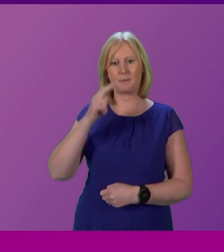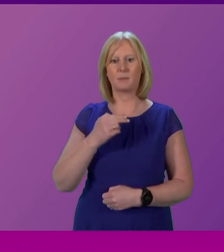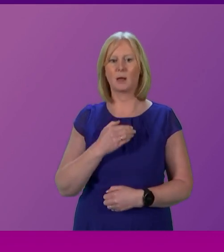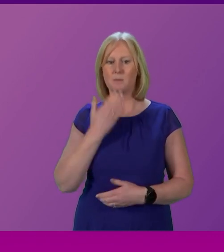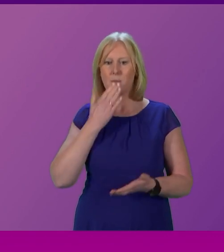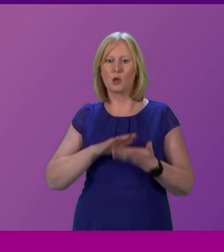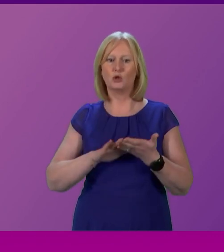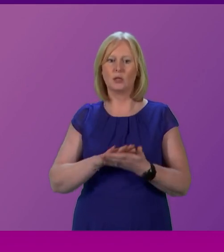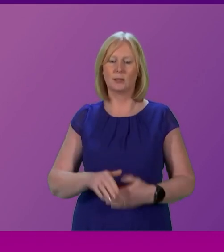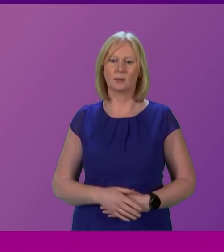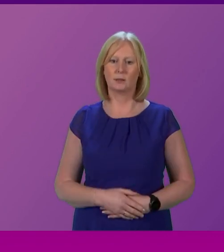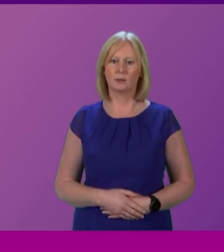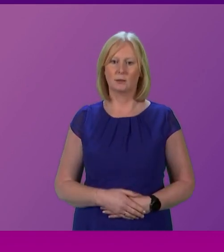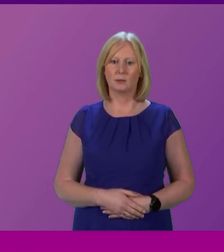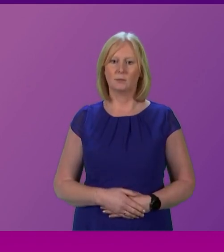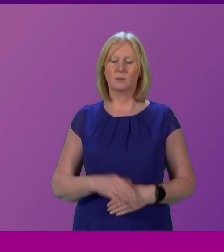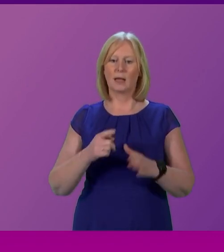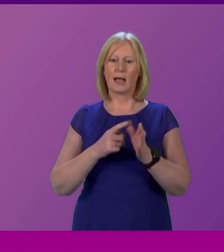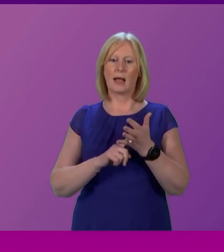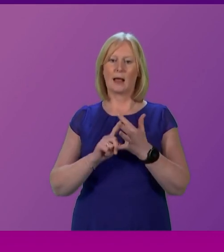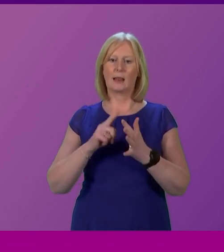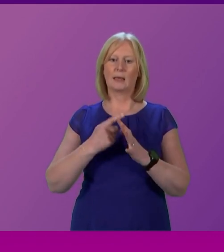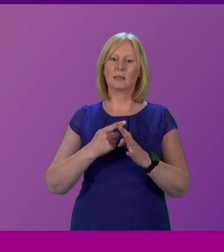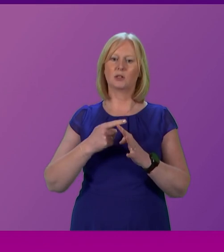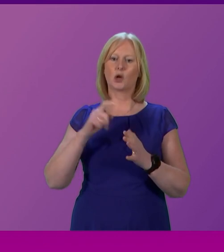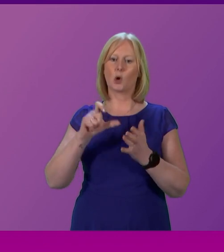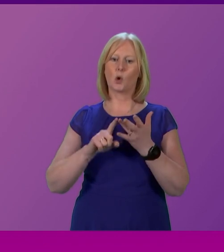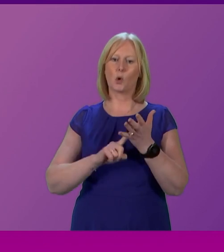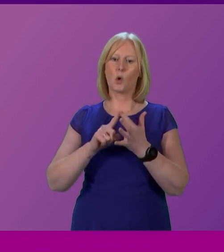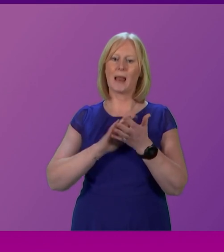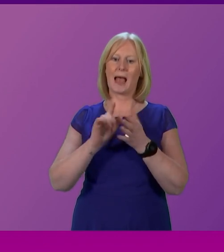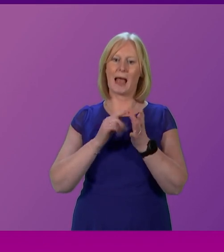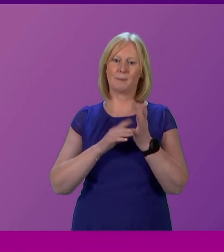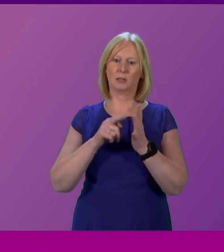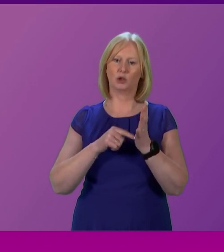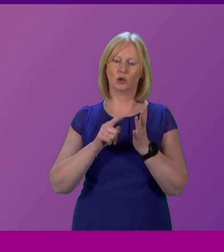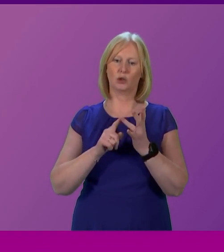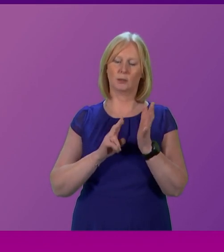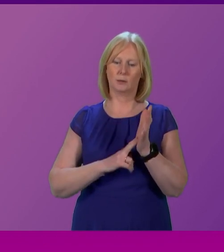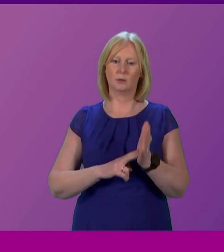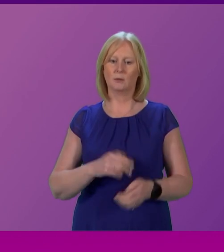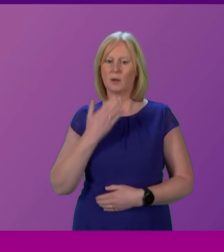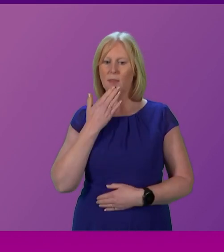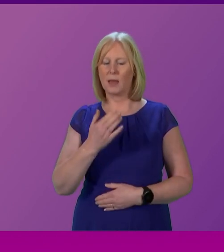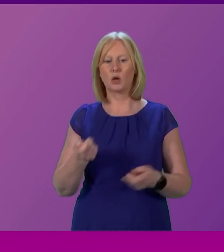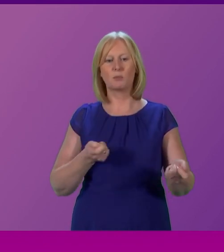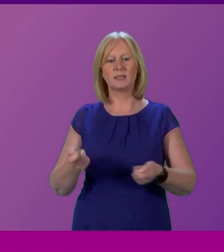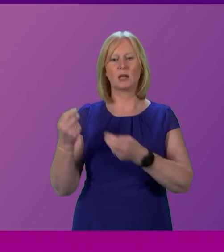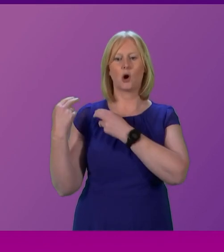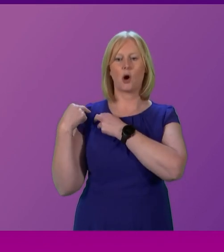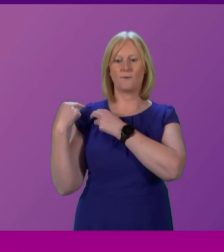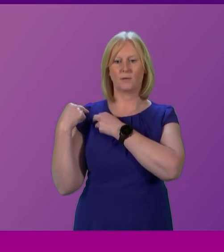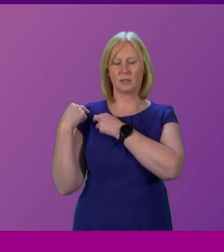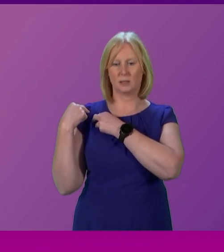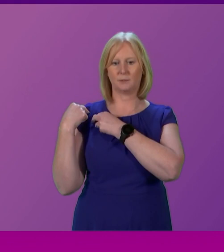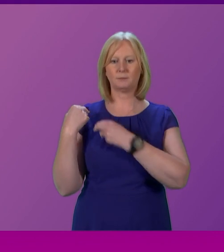I now call Alex Cole-Hamilton. Up to four minutes, please, Mr. Cole-Hamilton. Thank you very much indeed, Deputy Presiding Officer. I rise for the